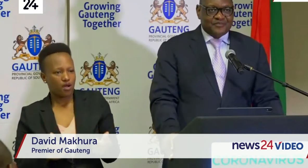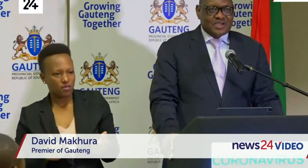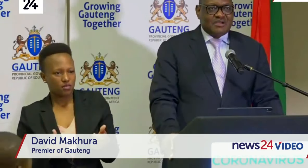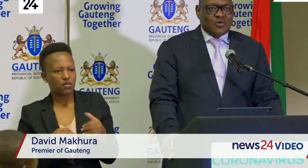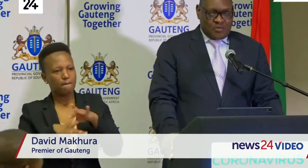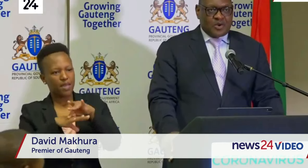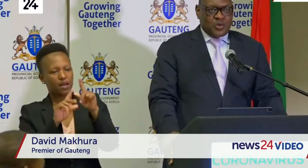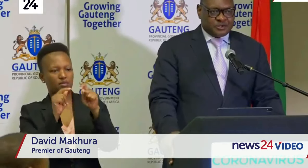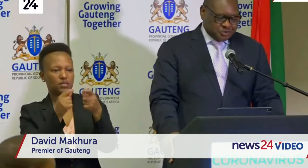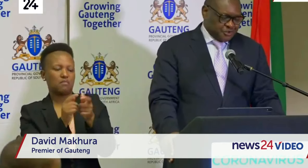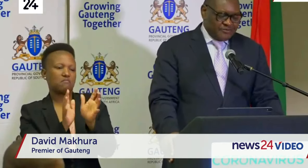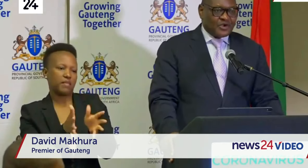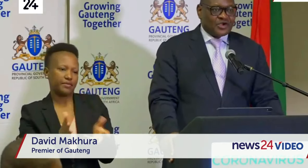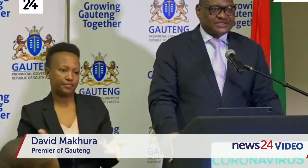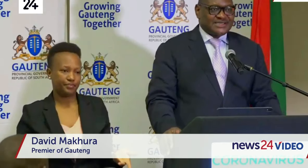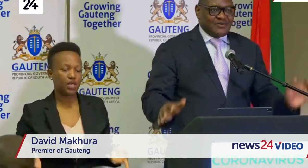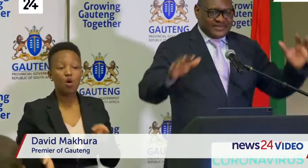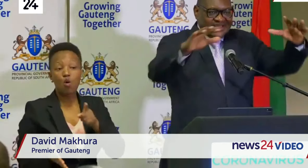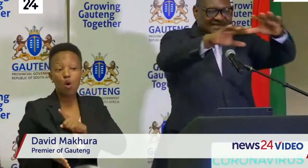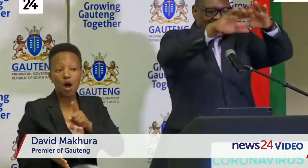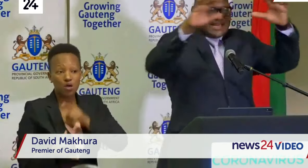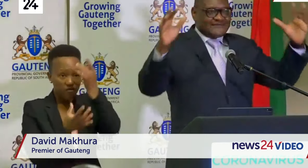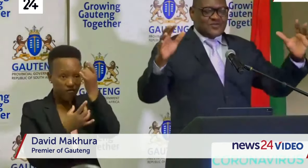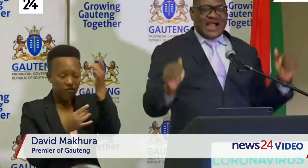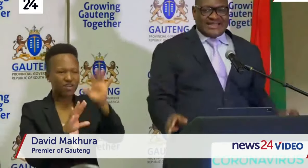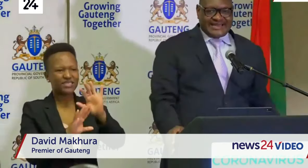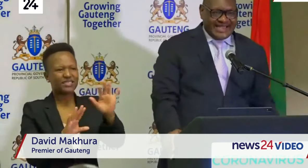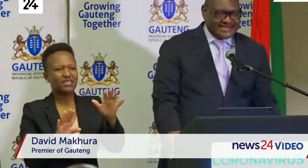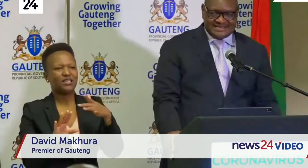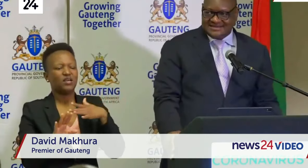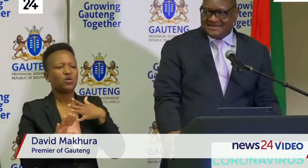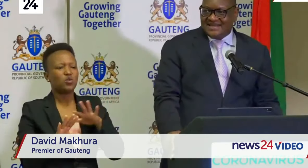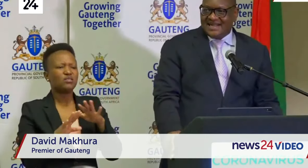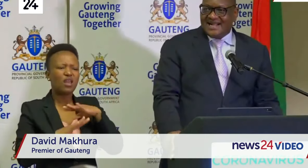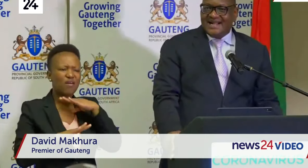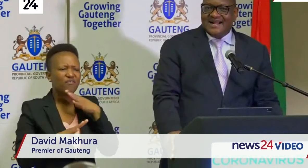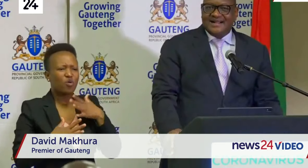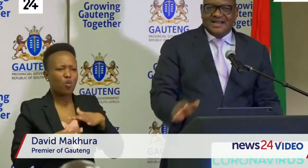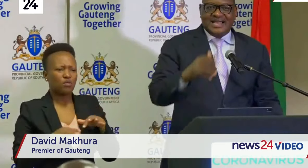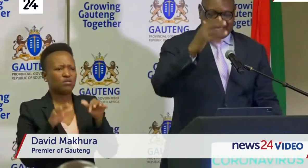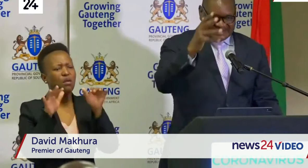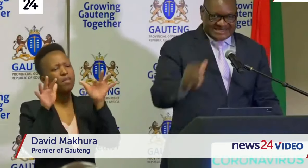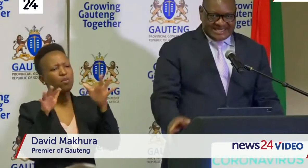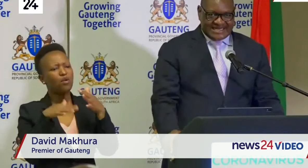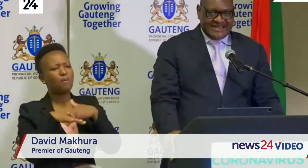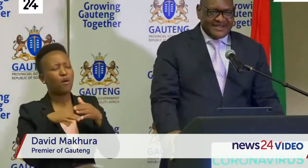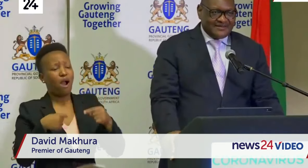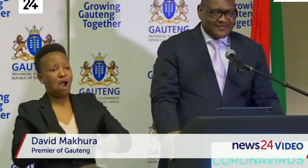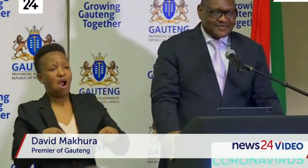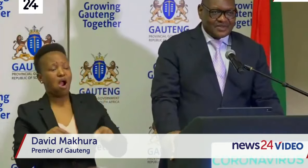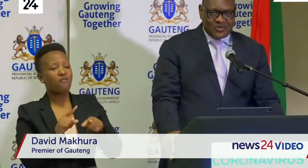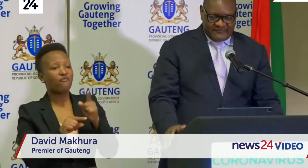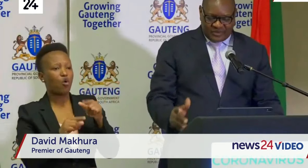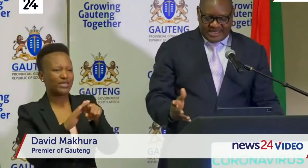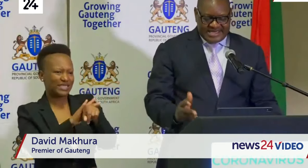We do so because we think it's enough to aggregate at the district level.